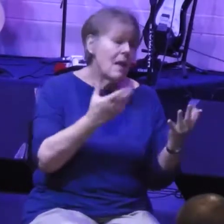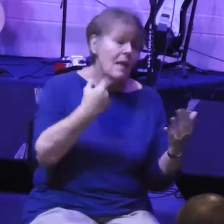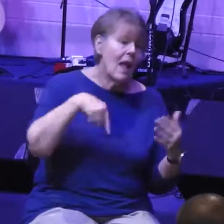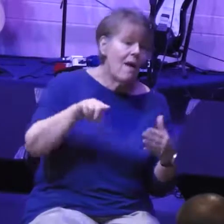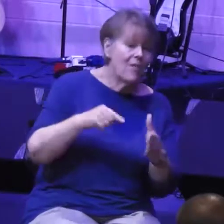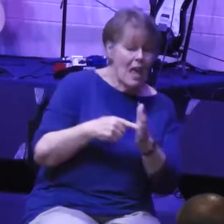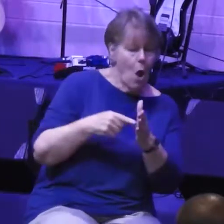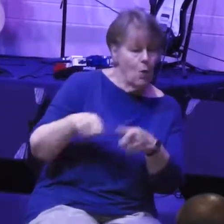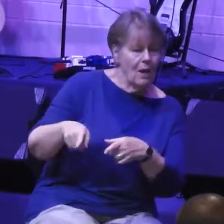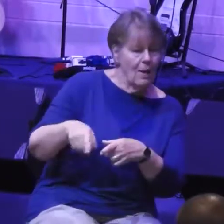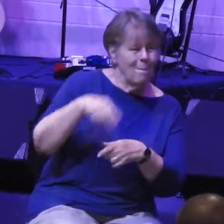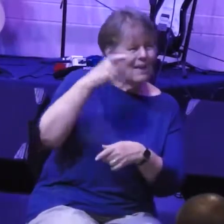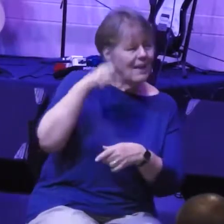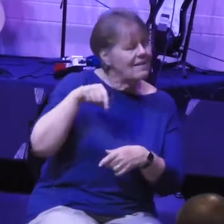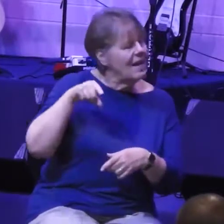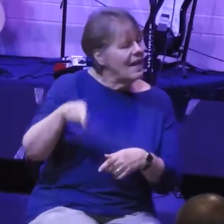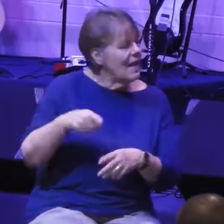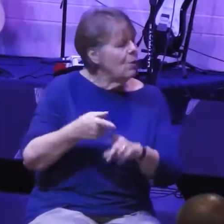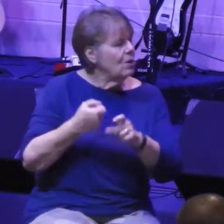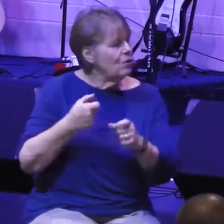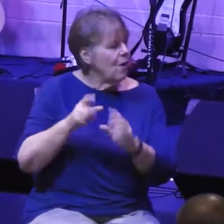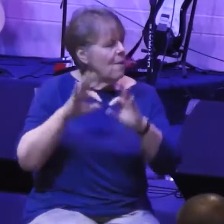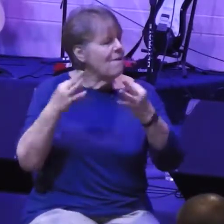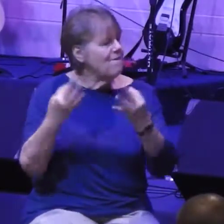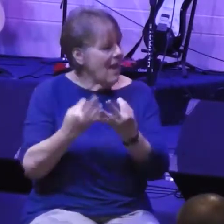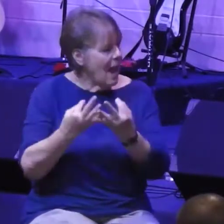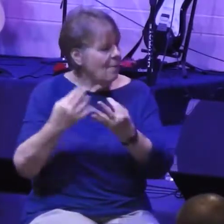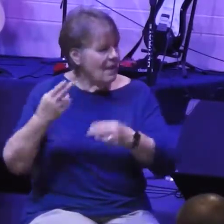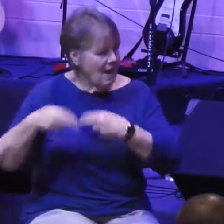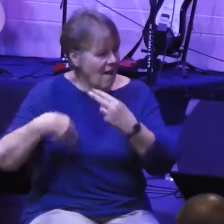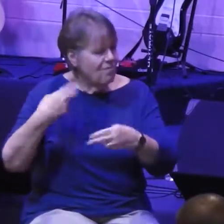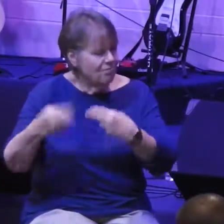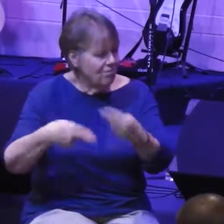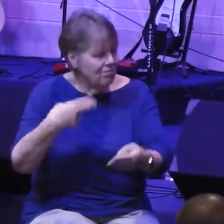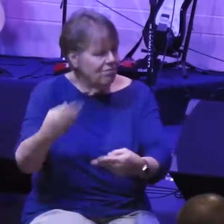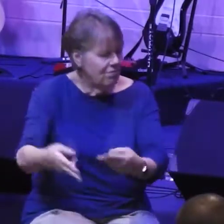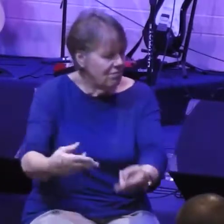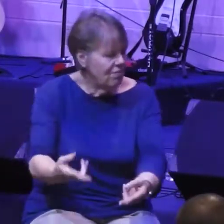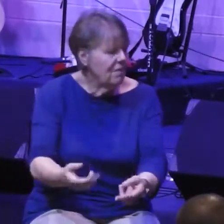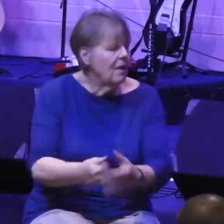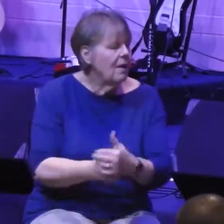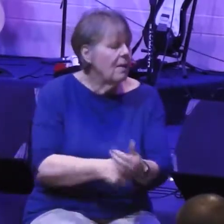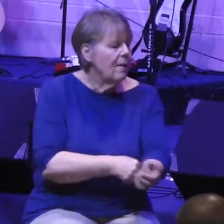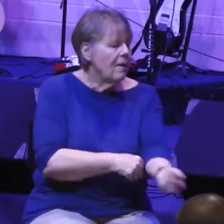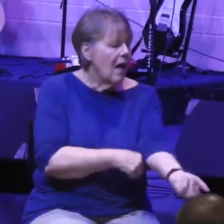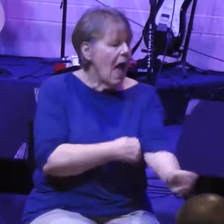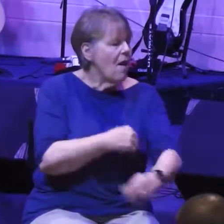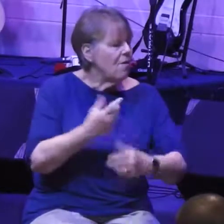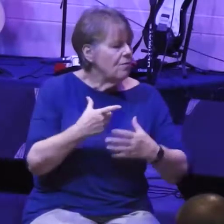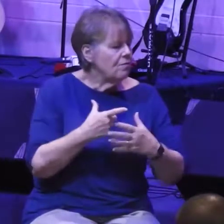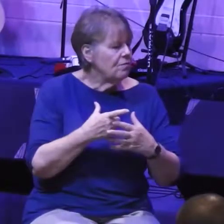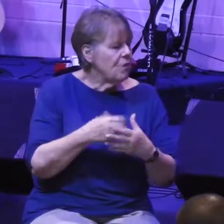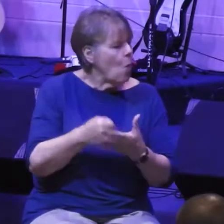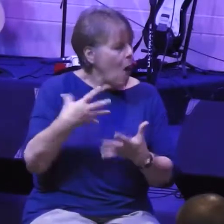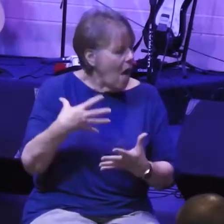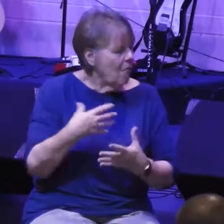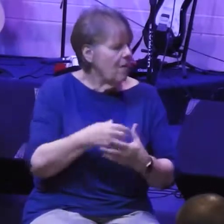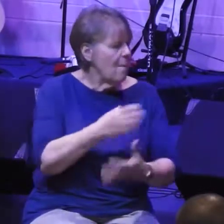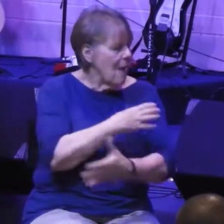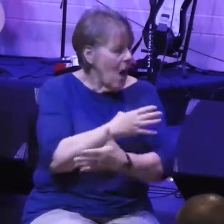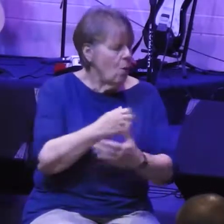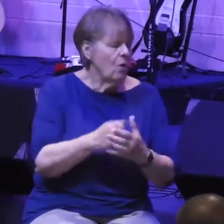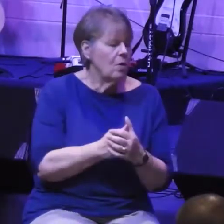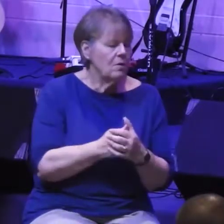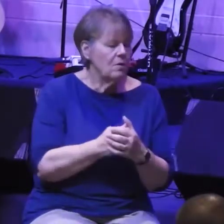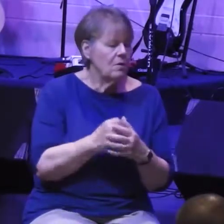son-in-law to Shekaniah, son of Arah. I know you guys knew that but they wanted to make sure you knew that he was the son-in-law.